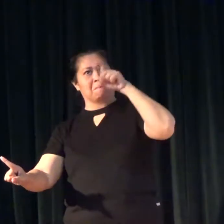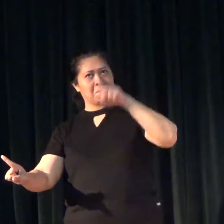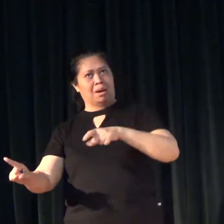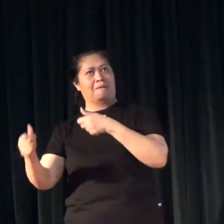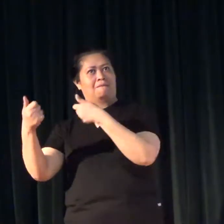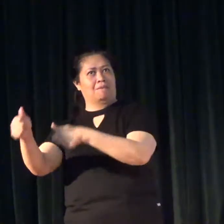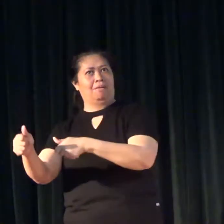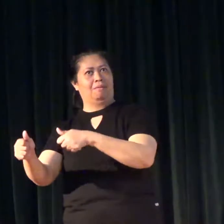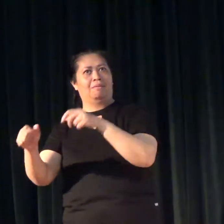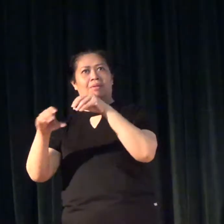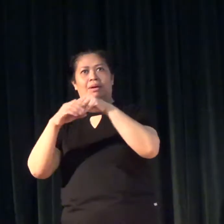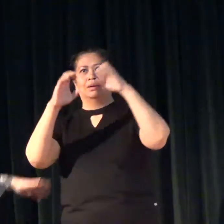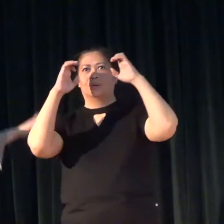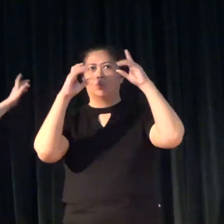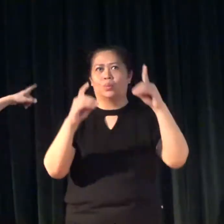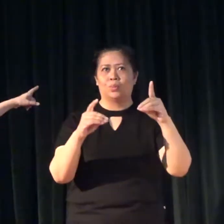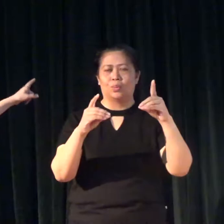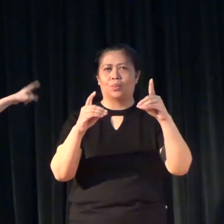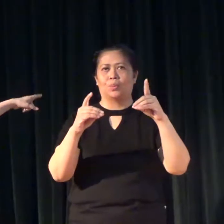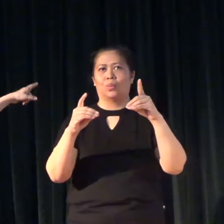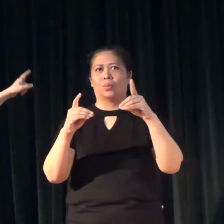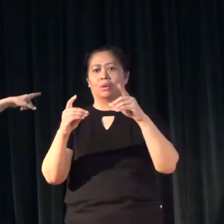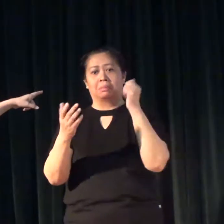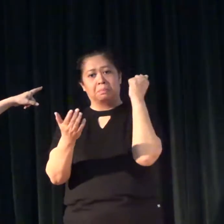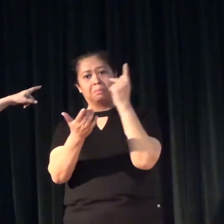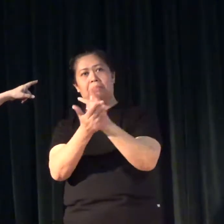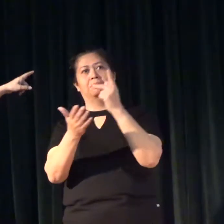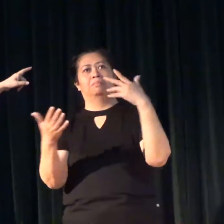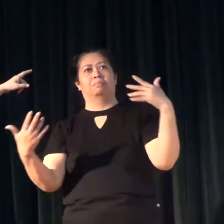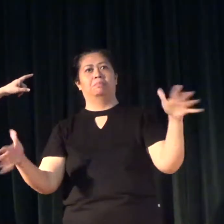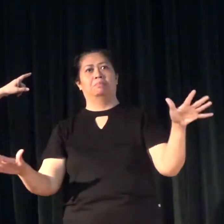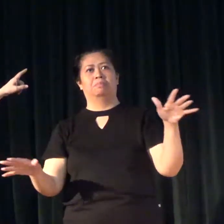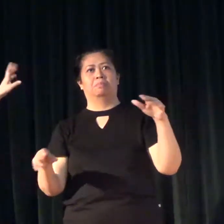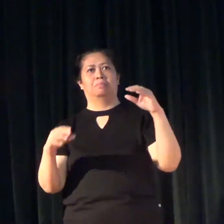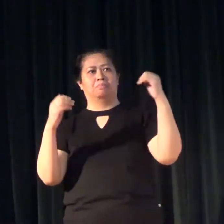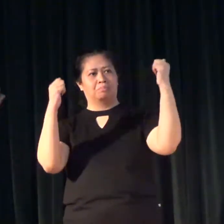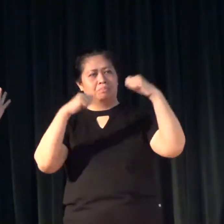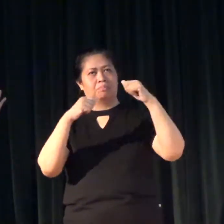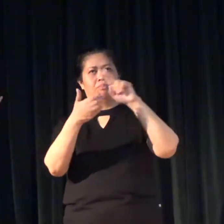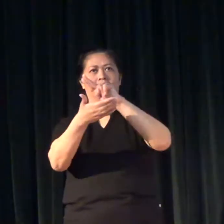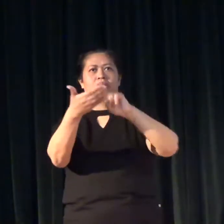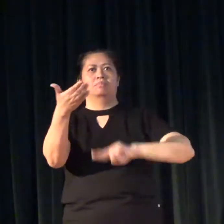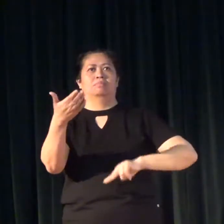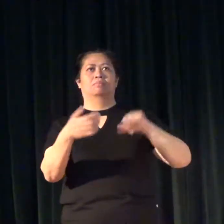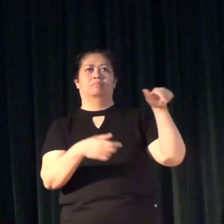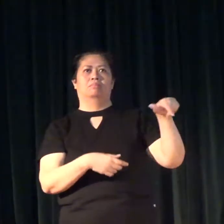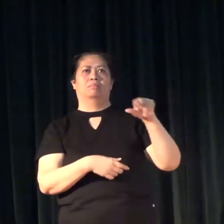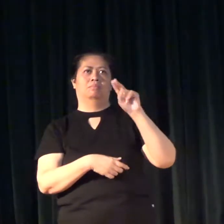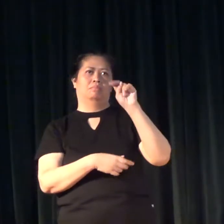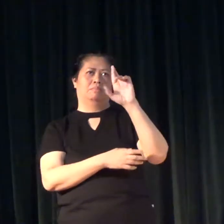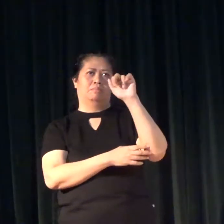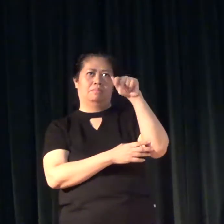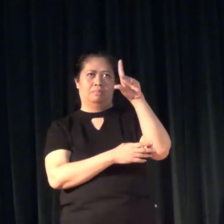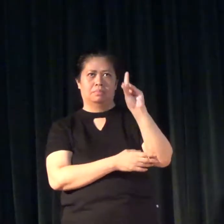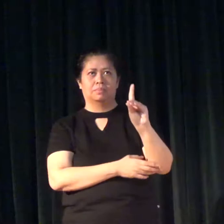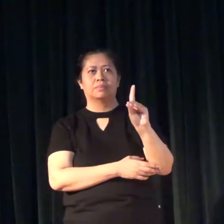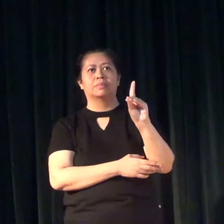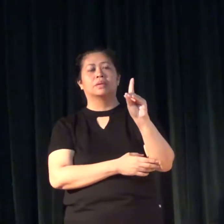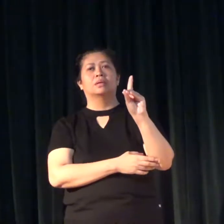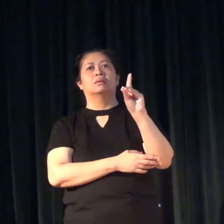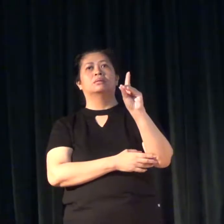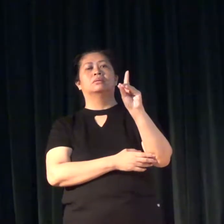going to use in education by the ratification of the Convention of the Rights of Persons Disabilities.